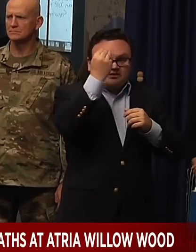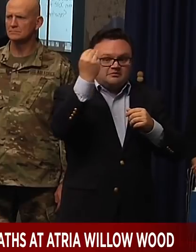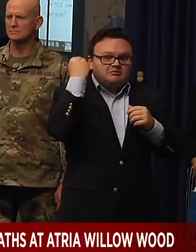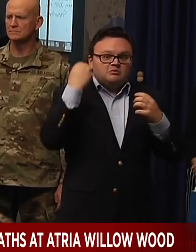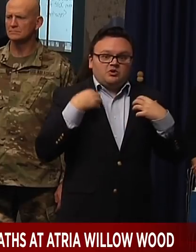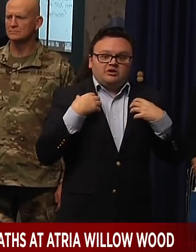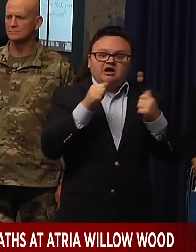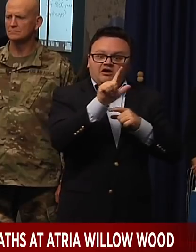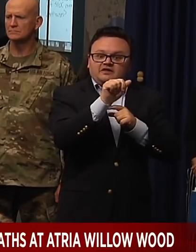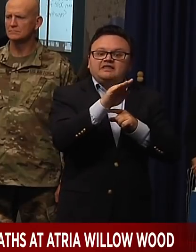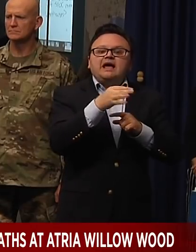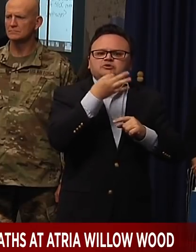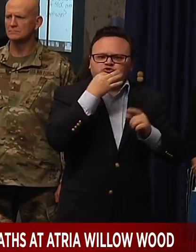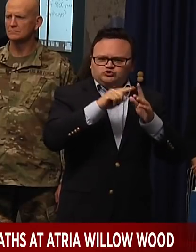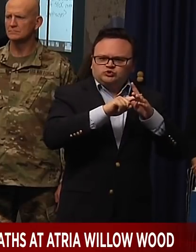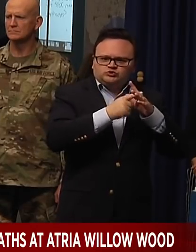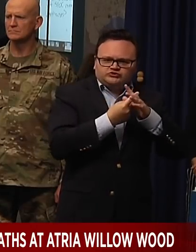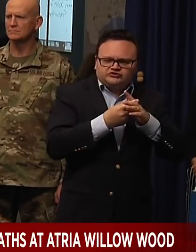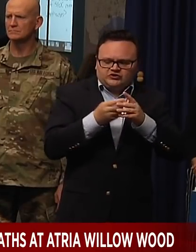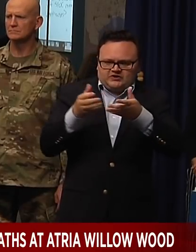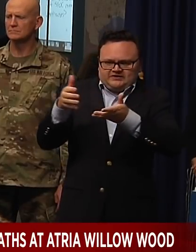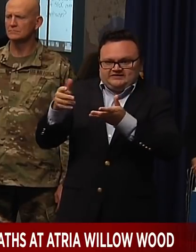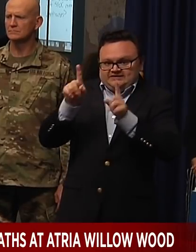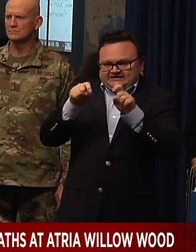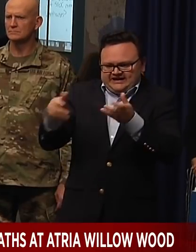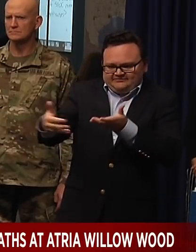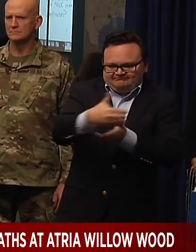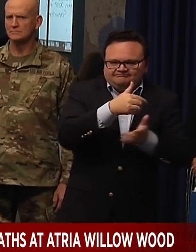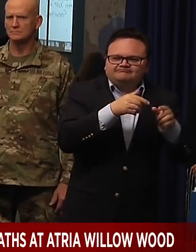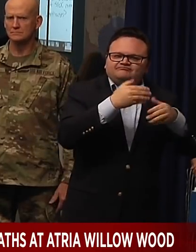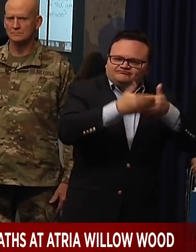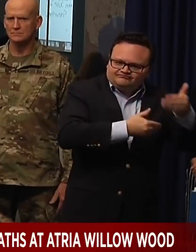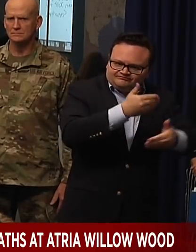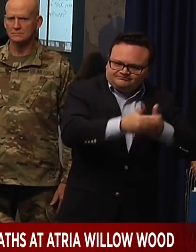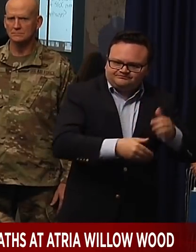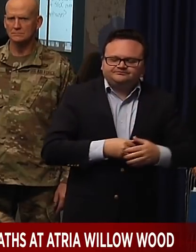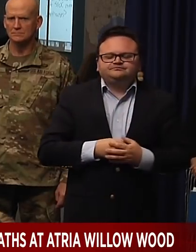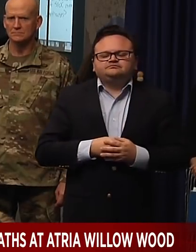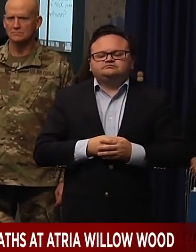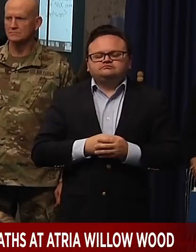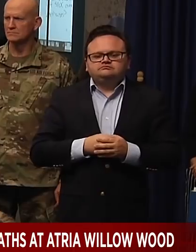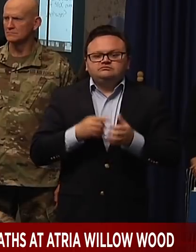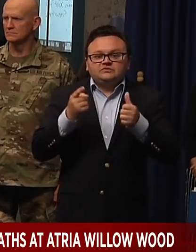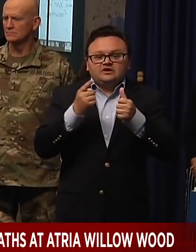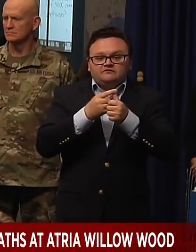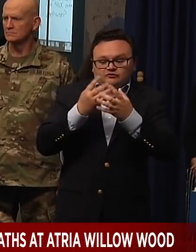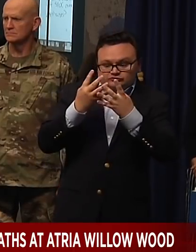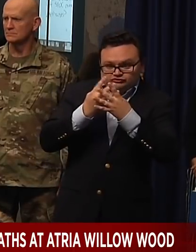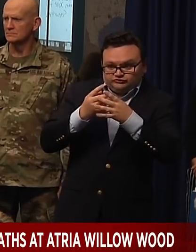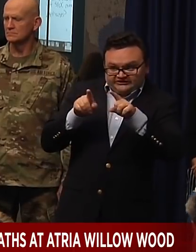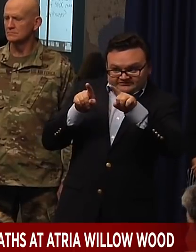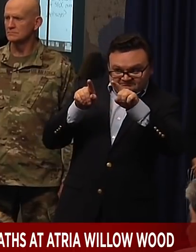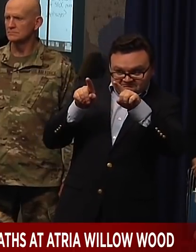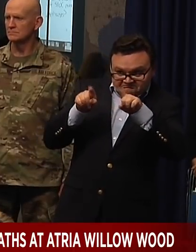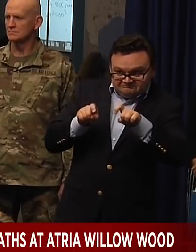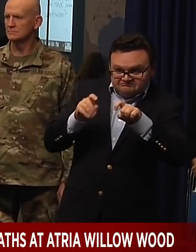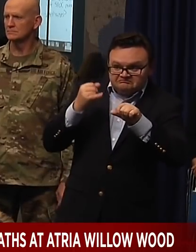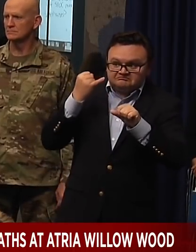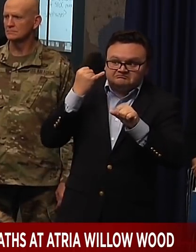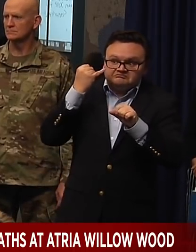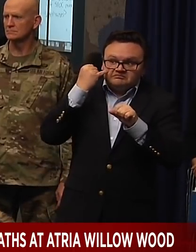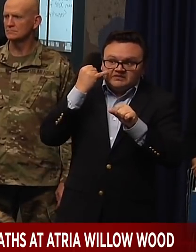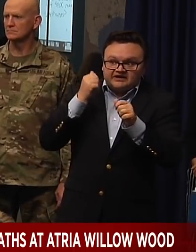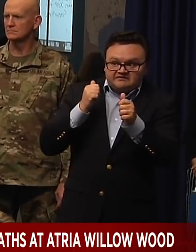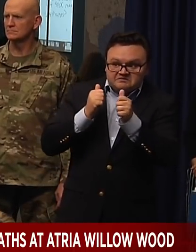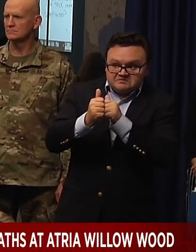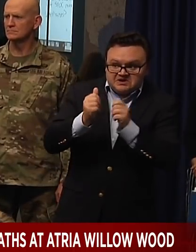possible. But this is something where they go in, they get screened. If they pass the initial screening, they go to step two, they fill out the